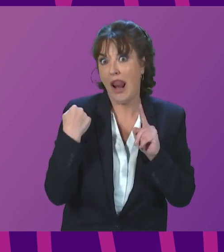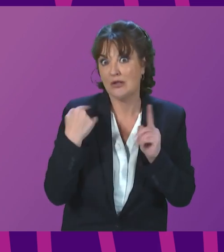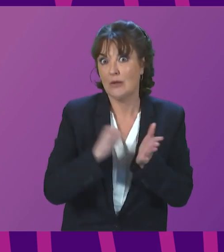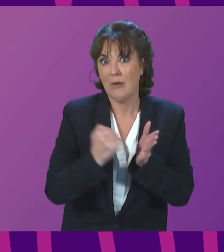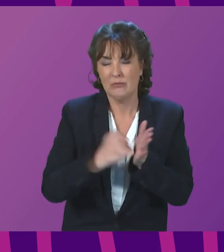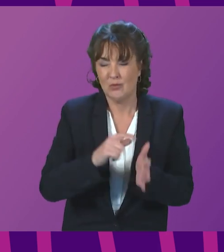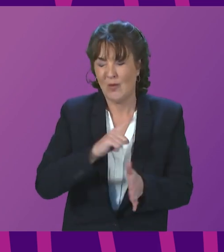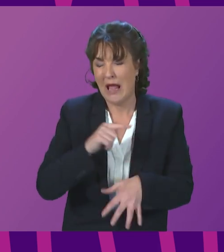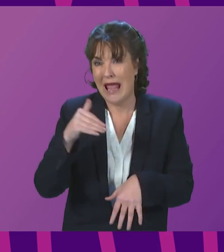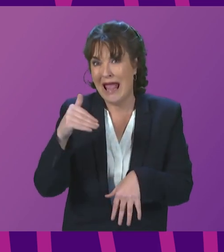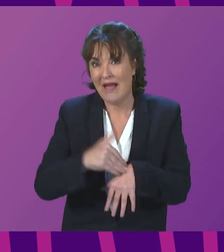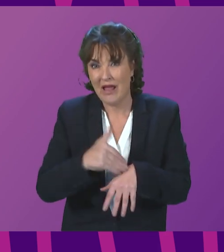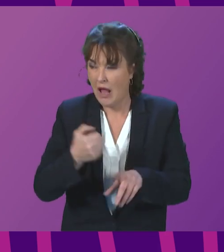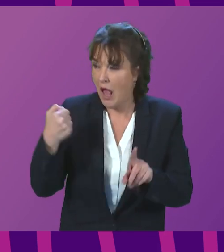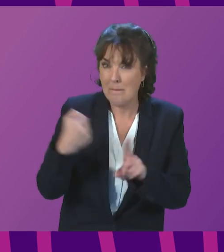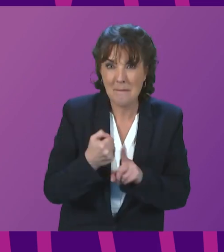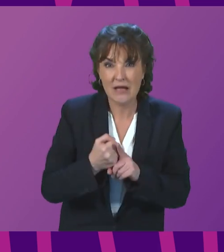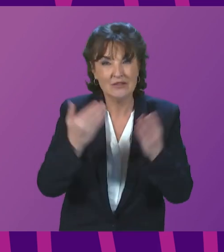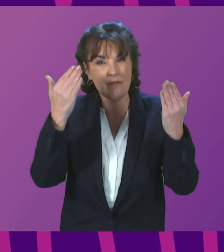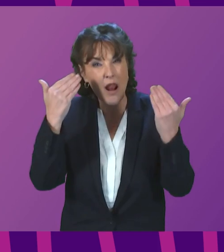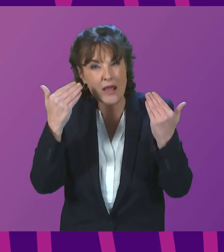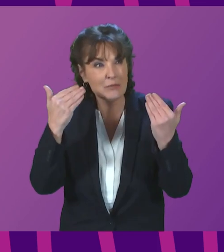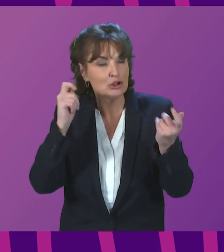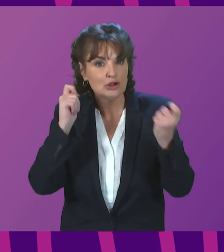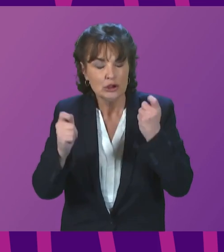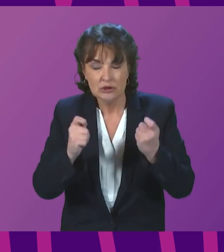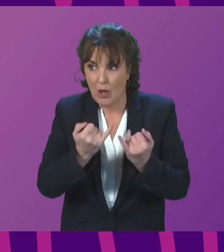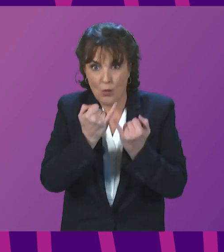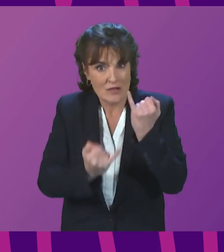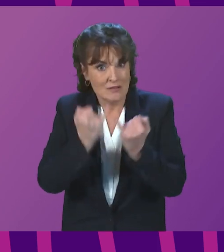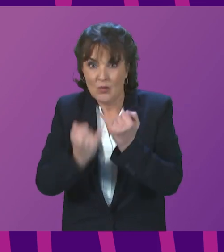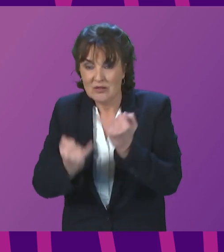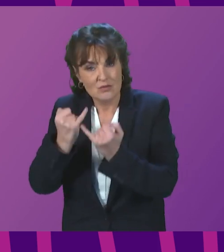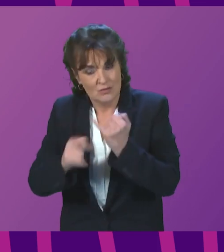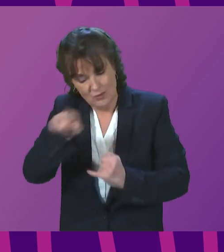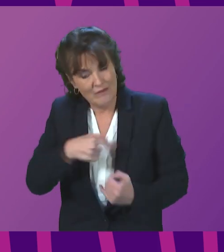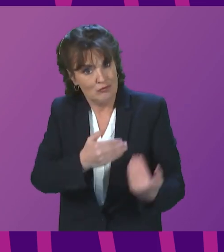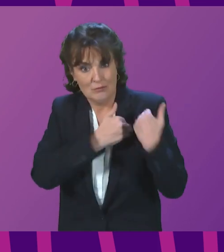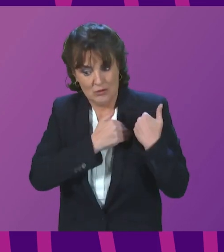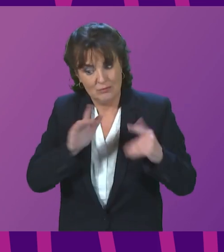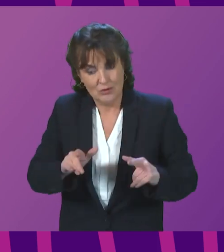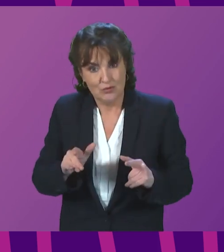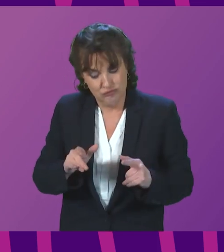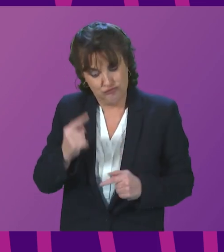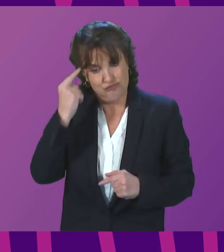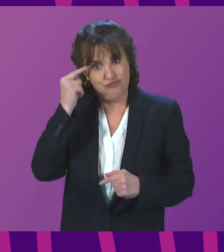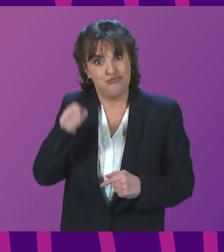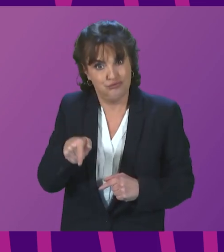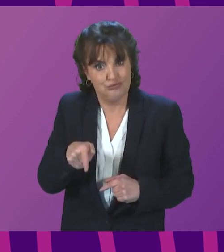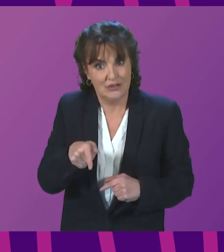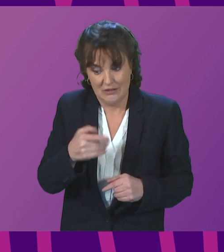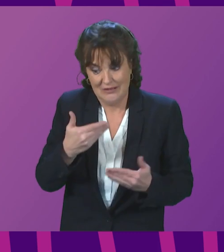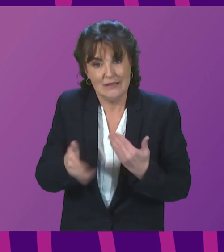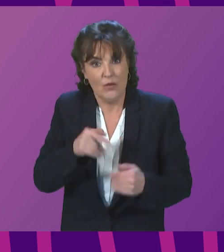impacts of climate breakdown are accelerating and we have a duty to take that extremely seriously. We have to